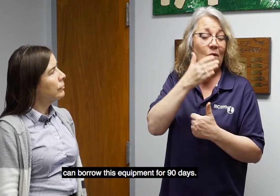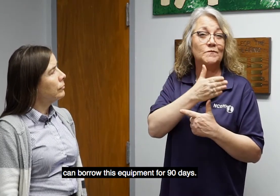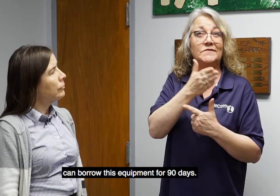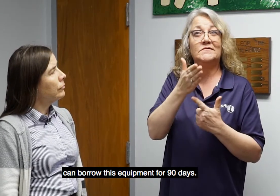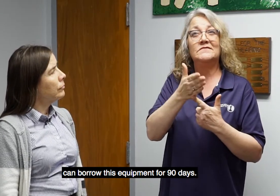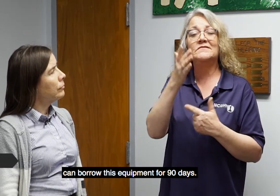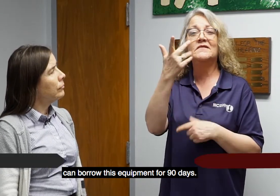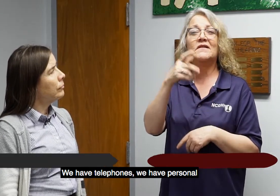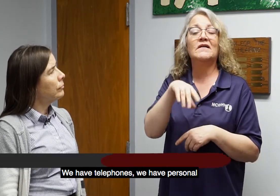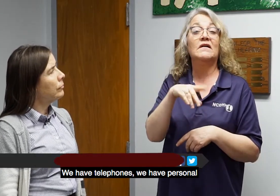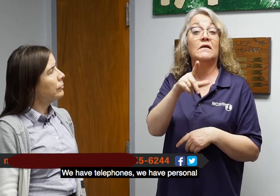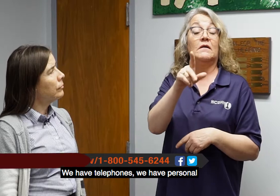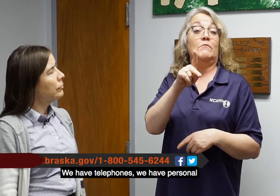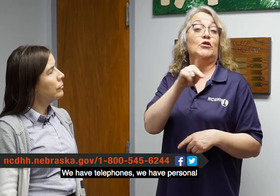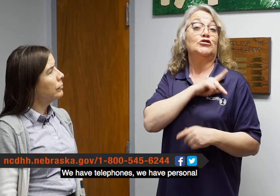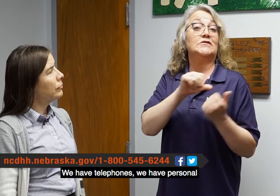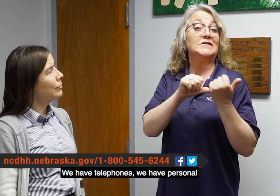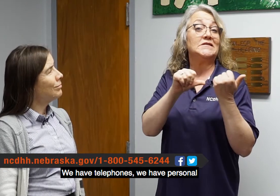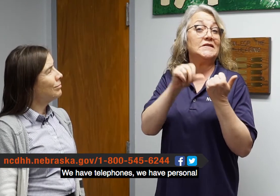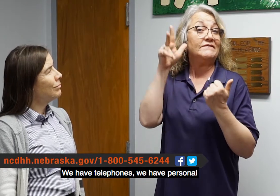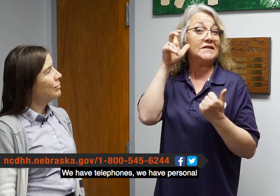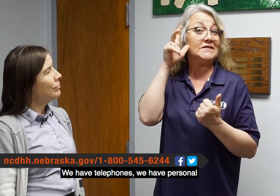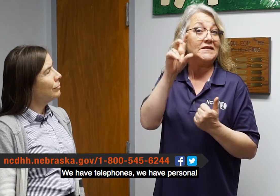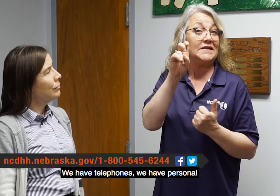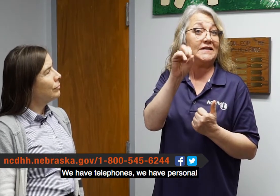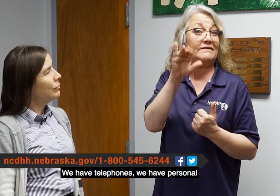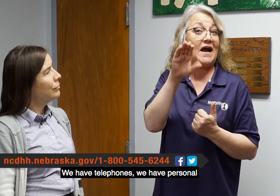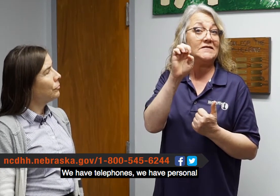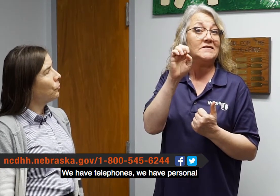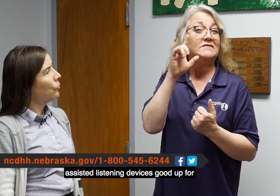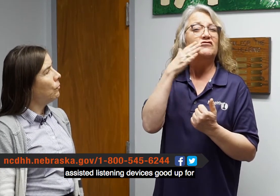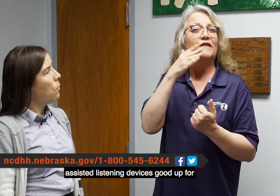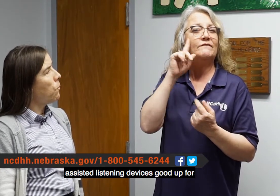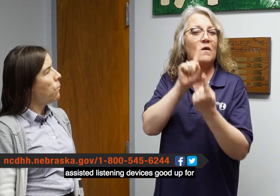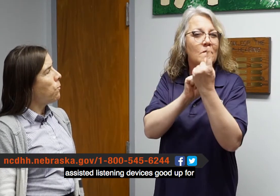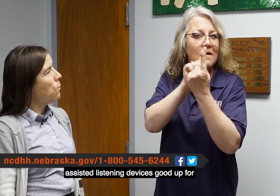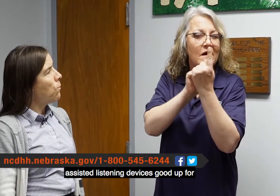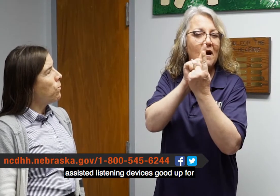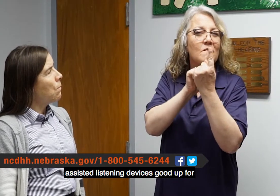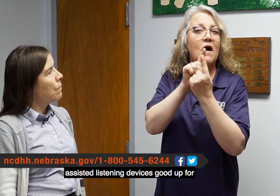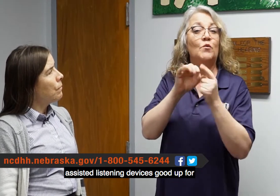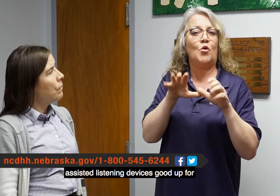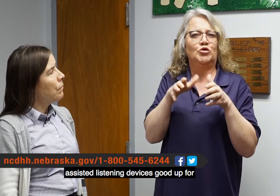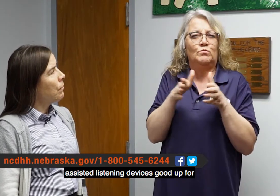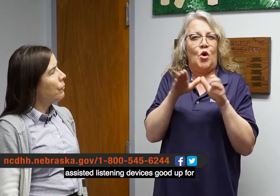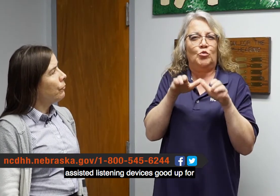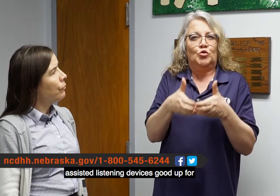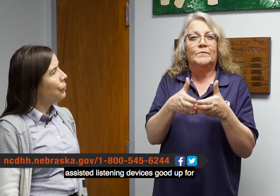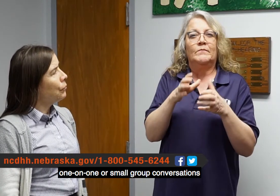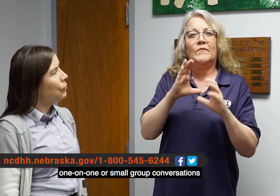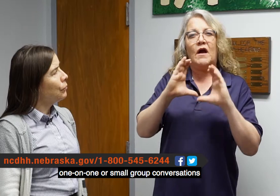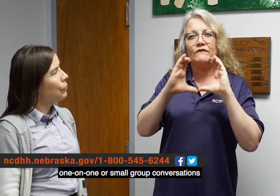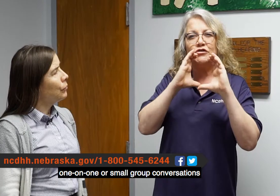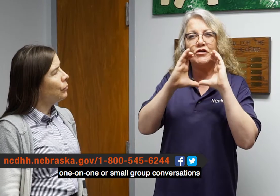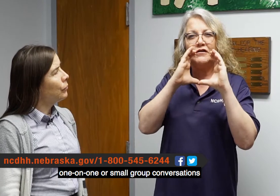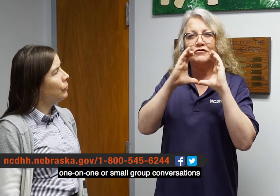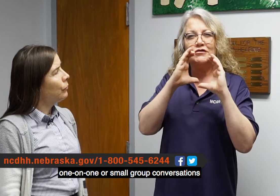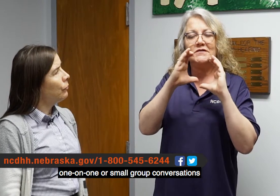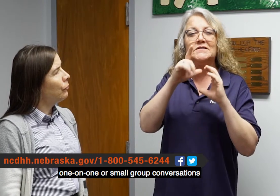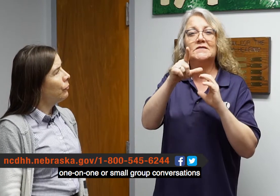days. We have telephones. We have personal assisted listening devices, good for one-on-one or small group conversations.